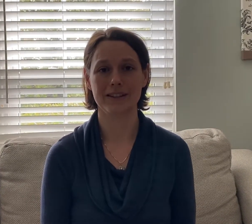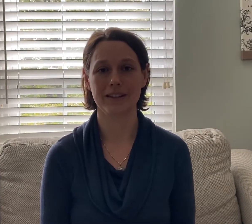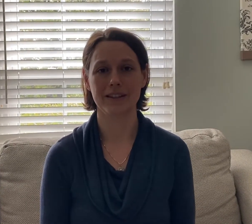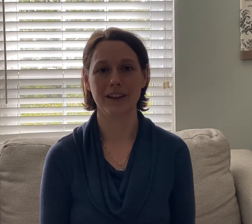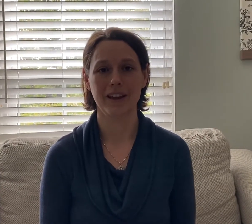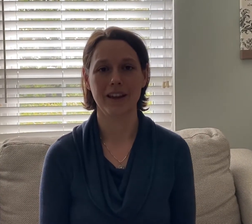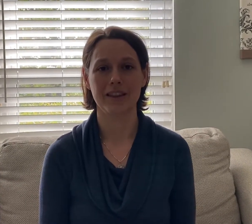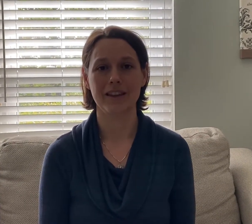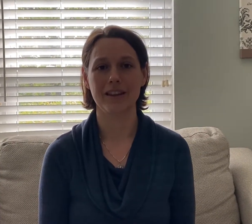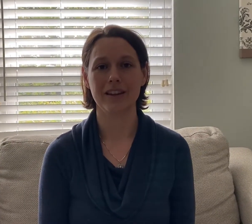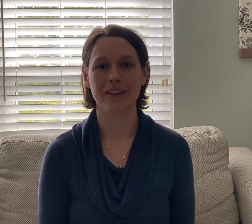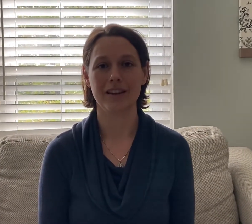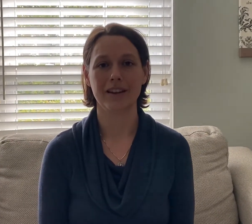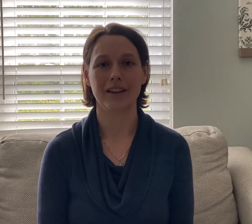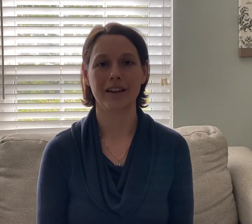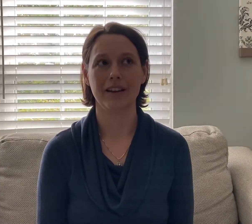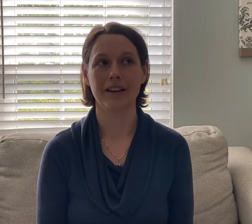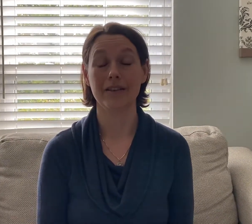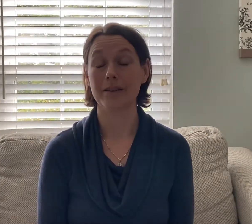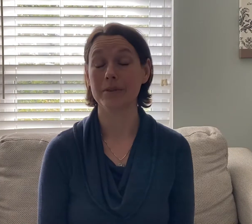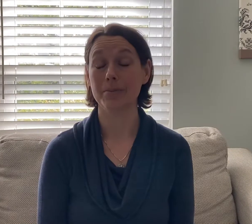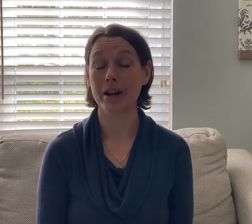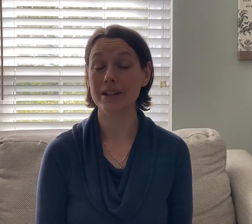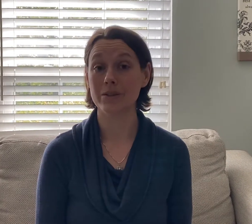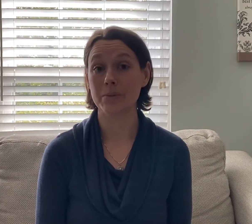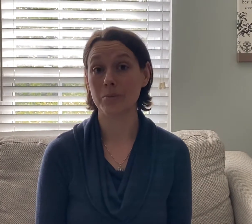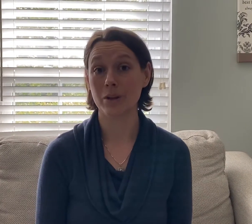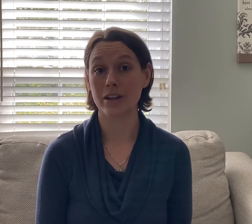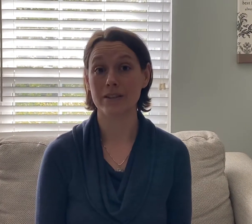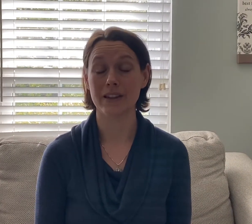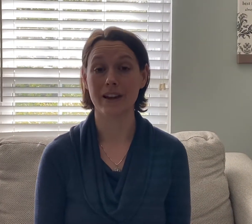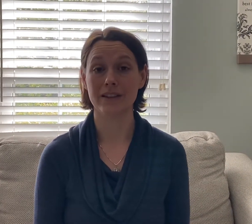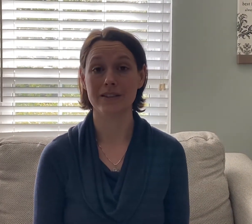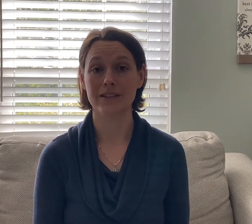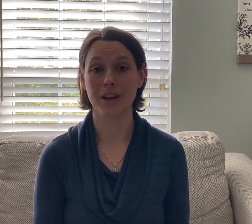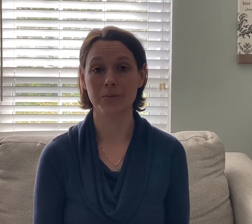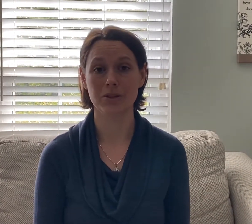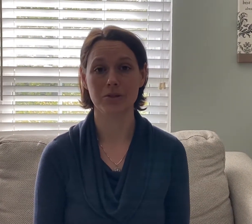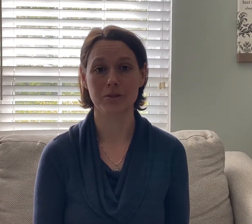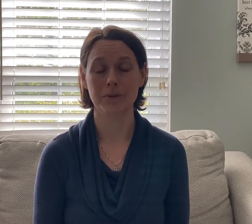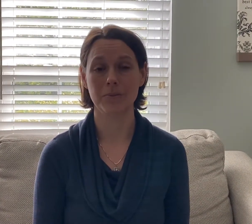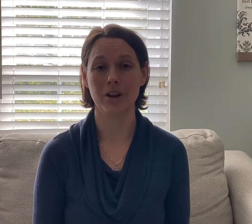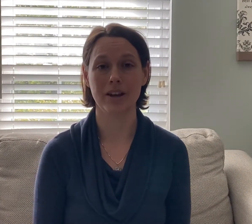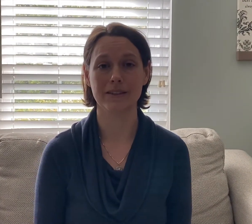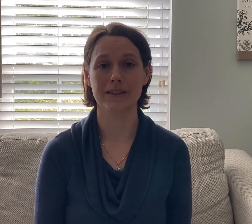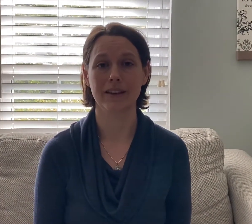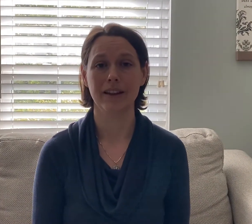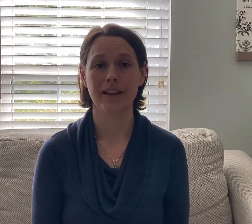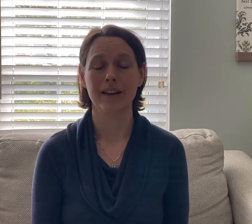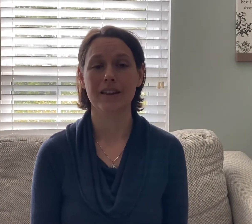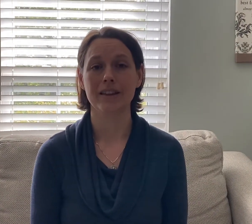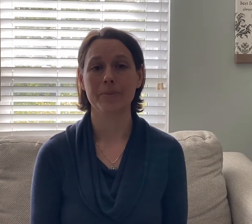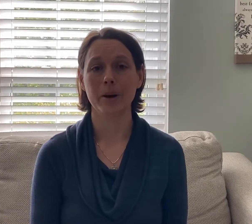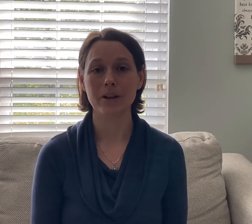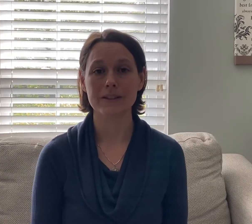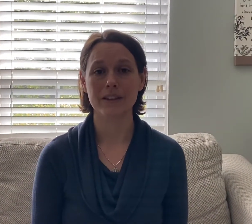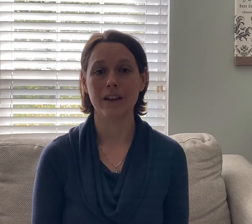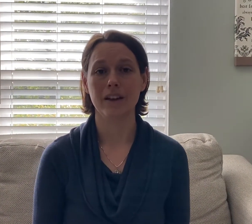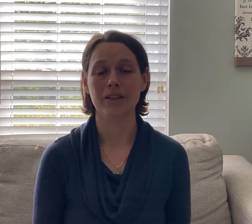the mnemonics or memory signs to help children memorize the parts of